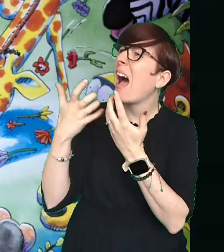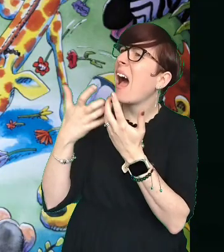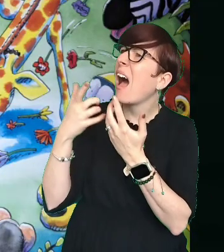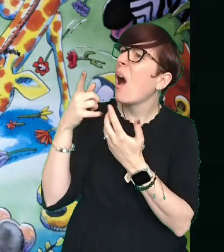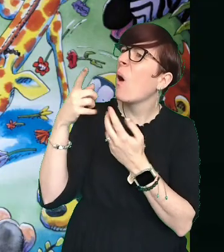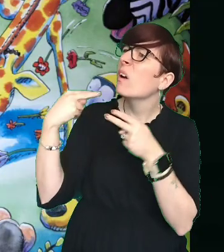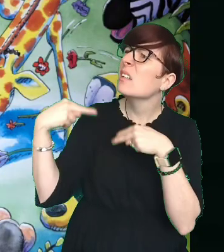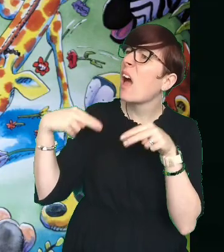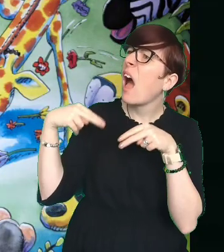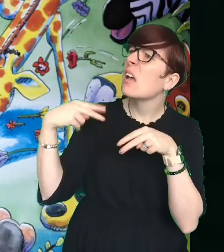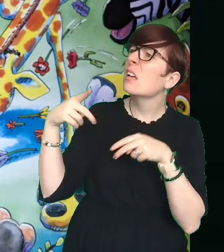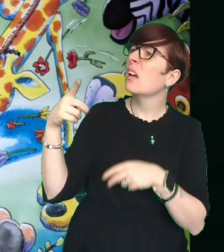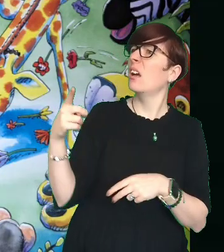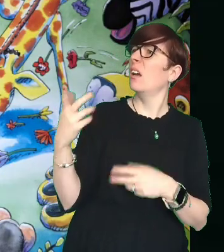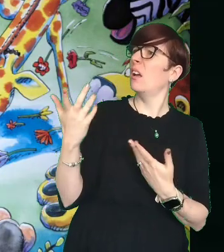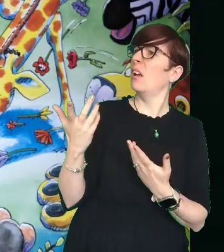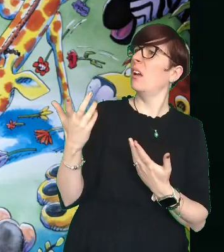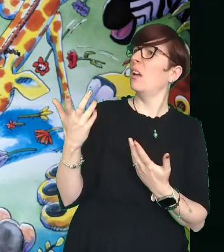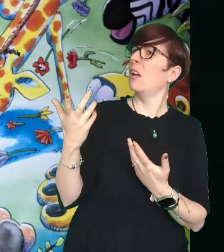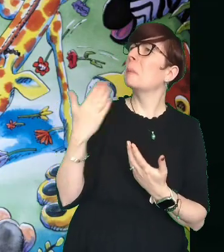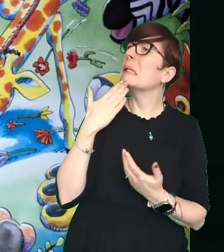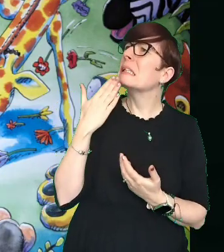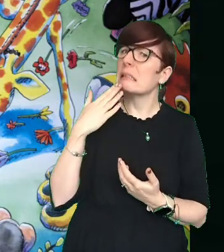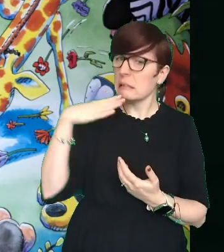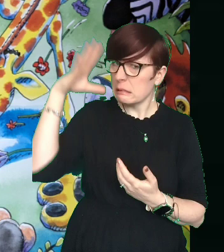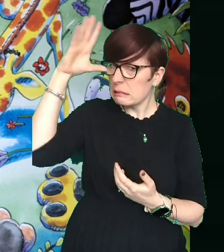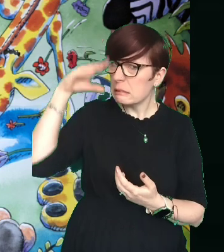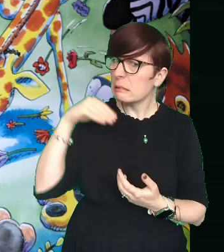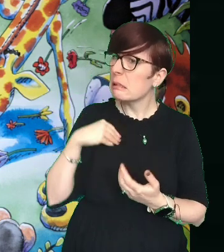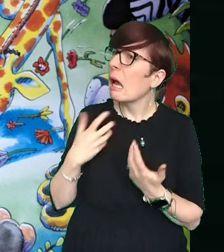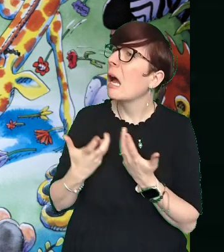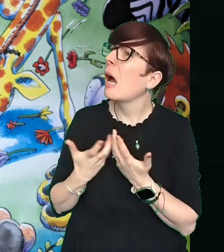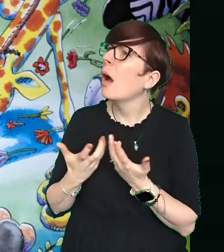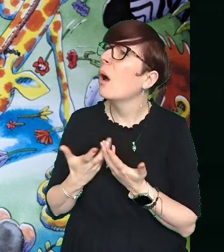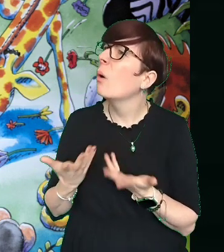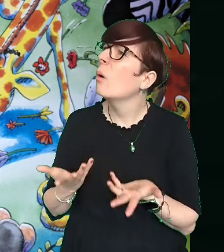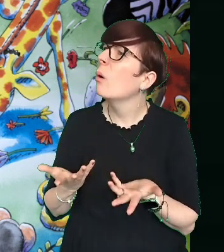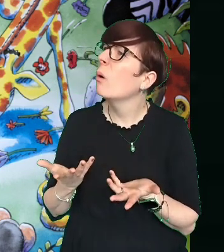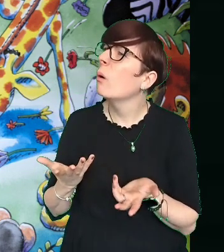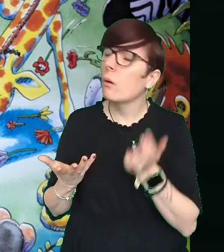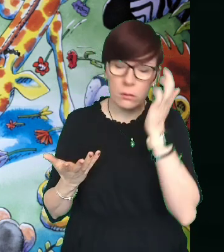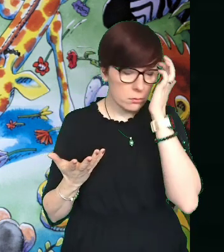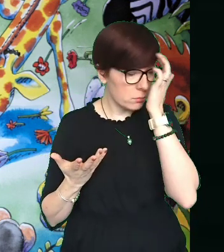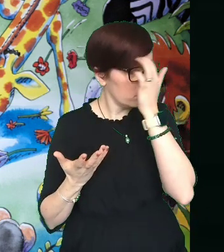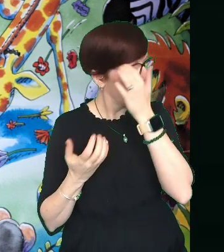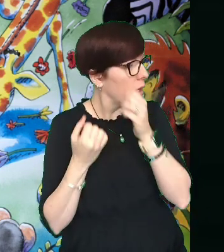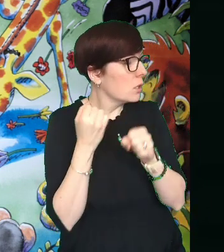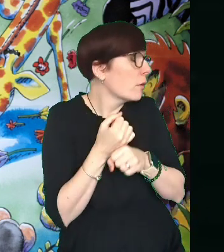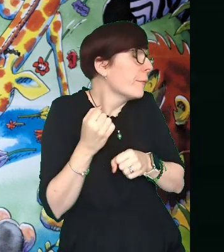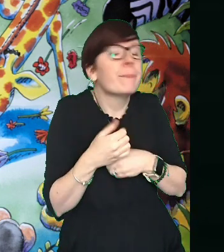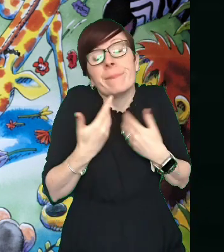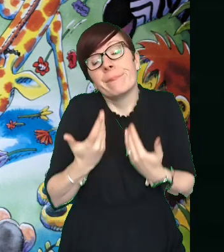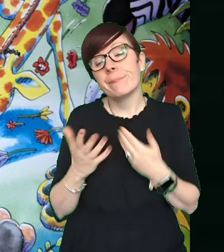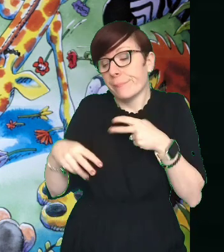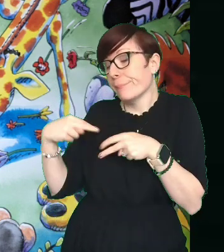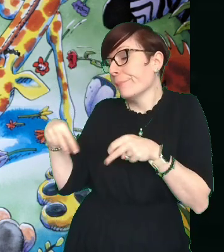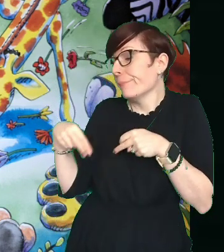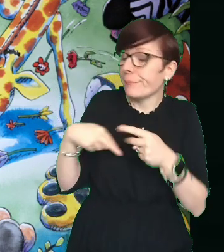How is it you can dance like that? Please Gerald, tell us how. But Gerald simply twizzled